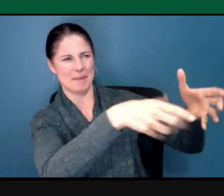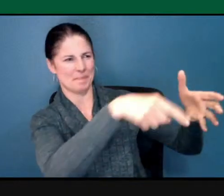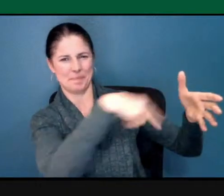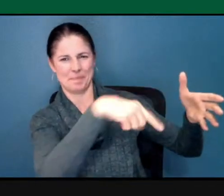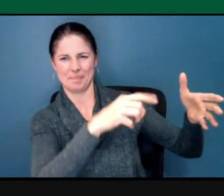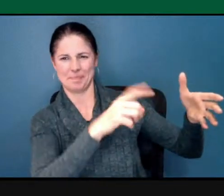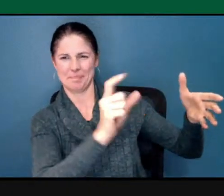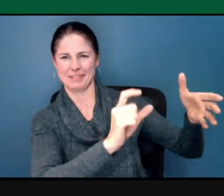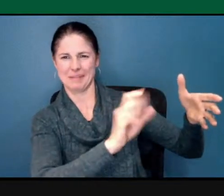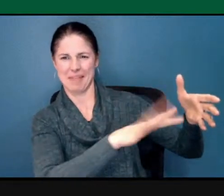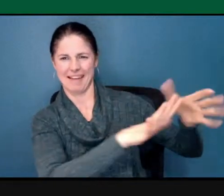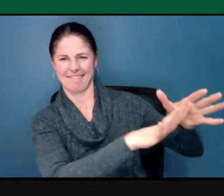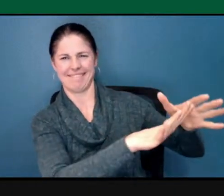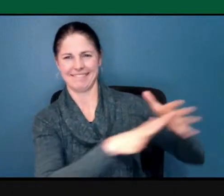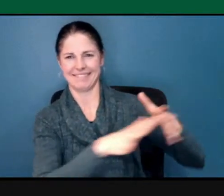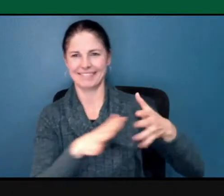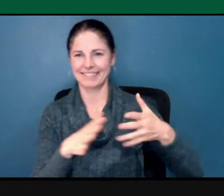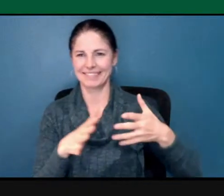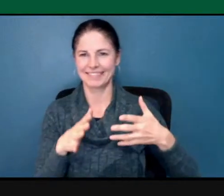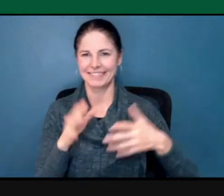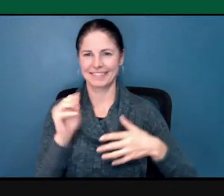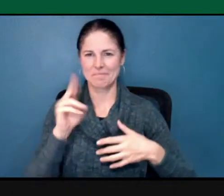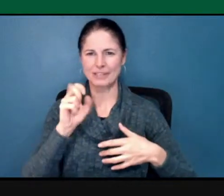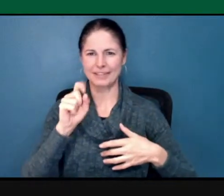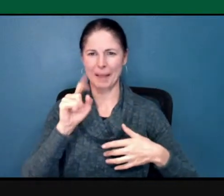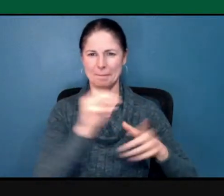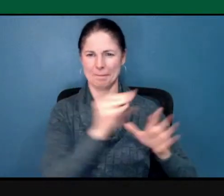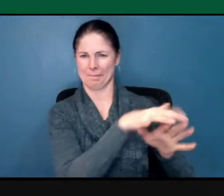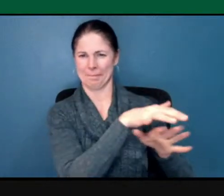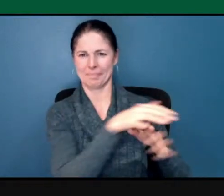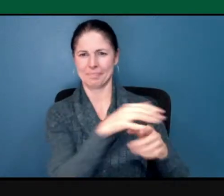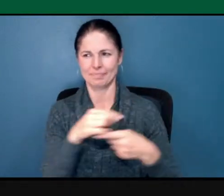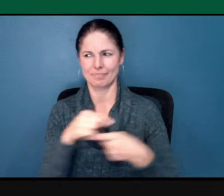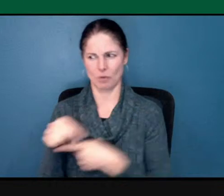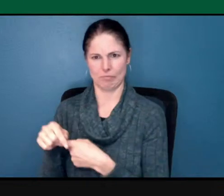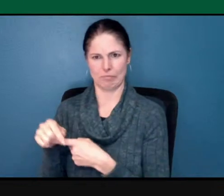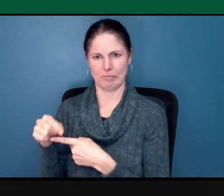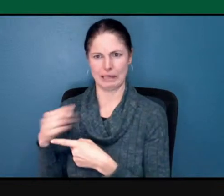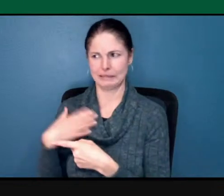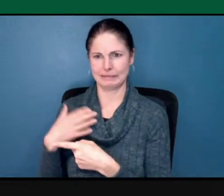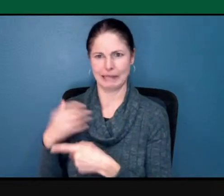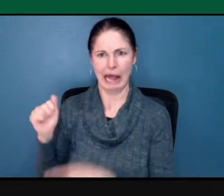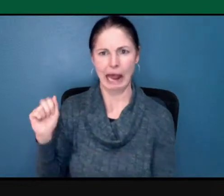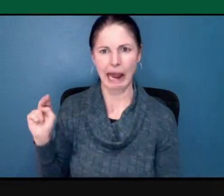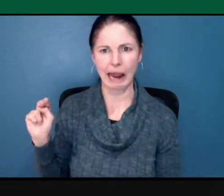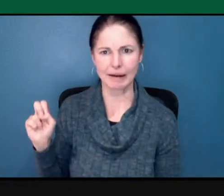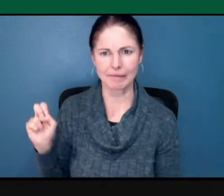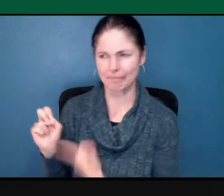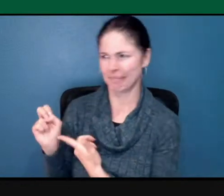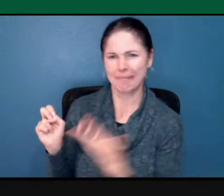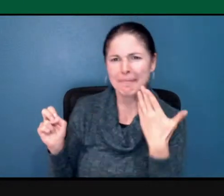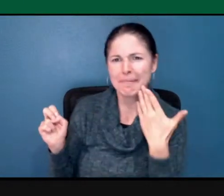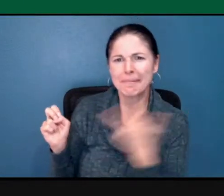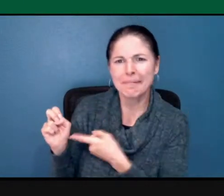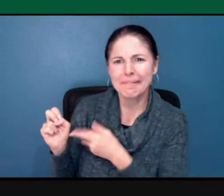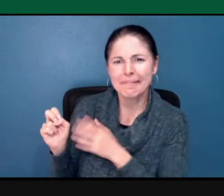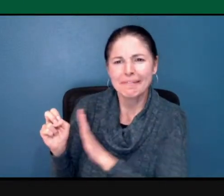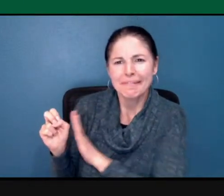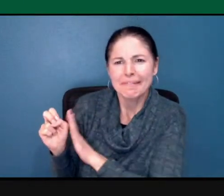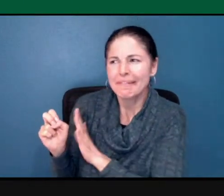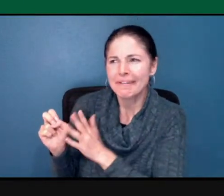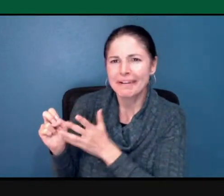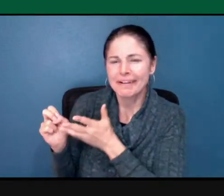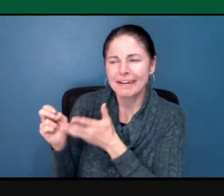longer Muslims, but it's Anne. It's Anne's family. You know, that's her mosque. That's her community. And it becomes